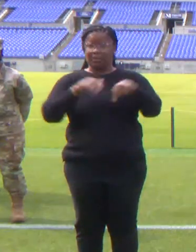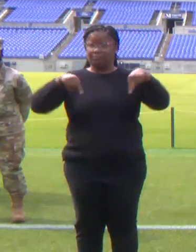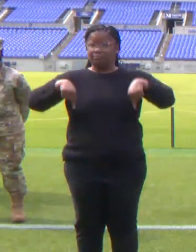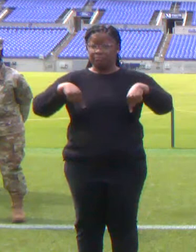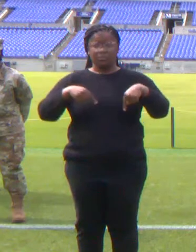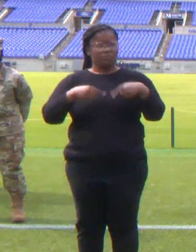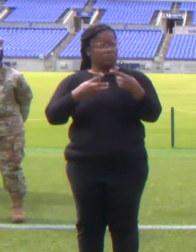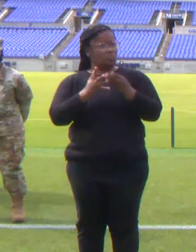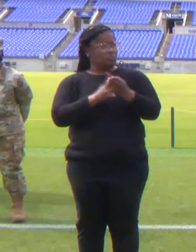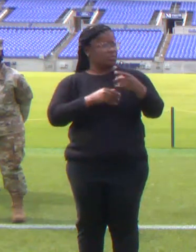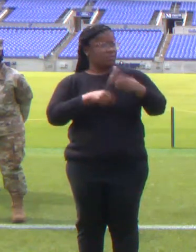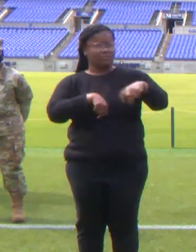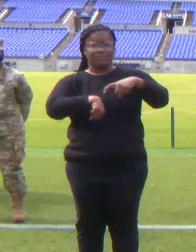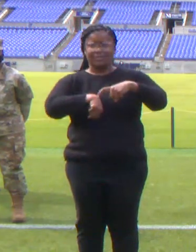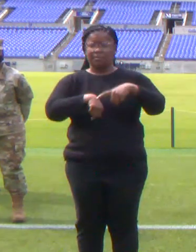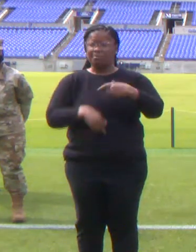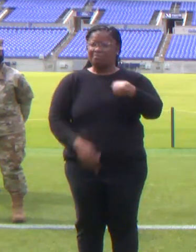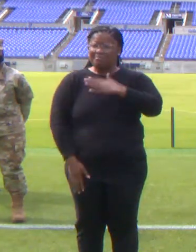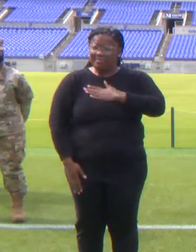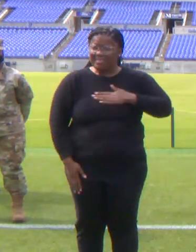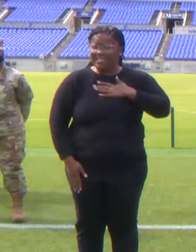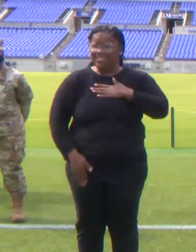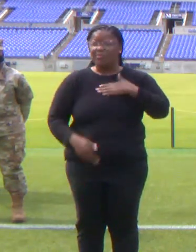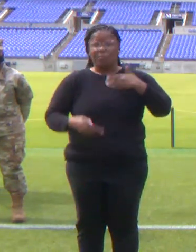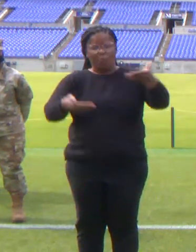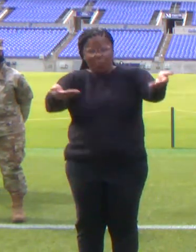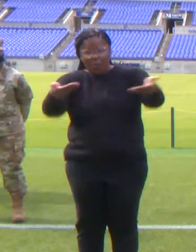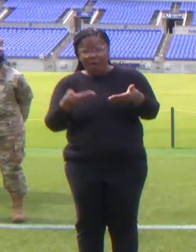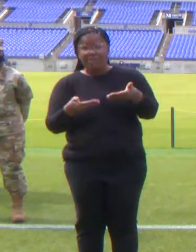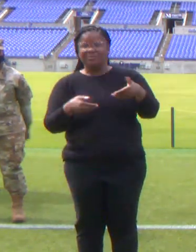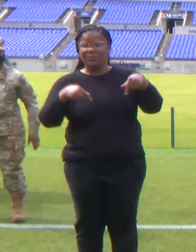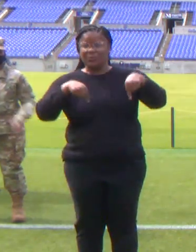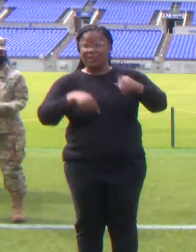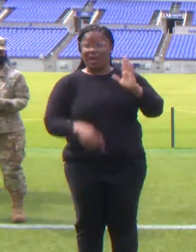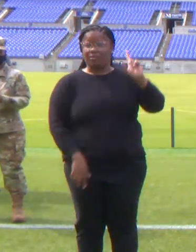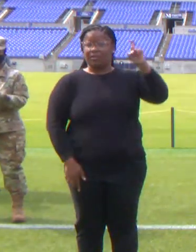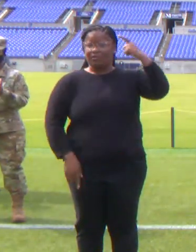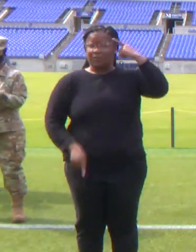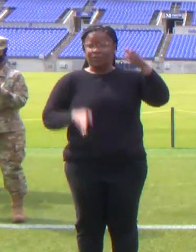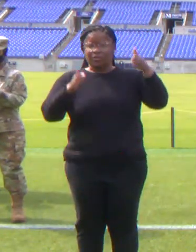please give a warm welcome to our governor, Governor Hogan.